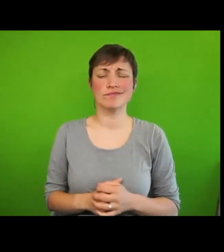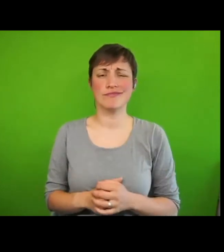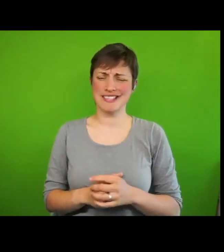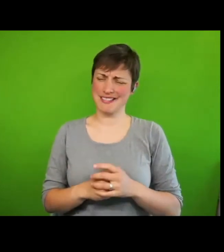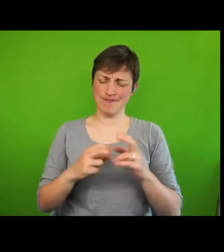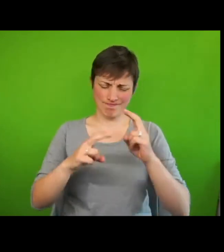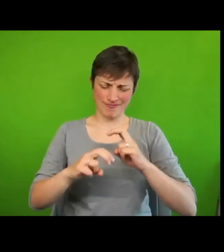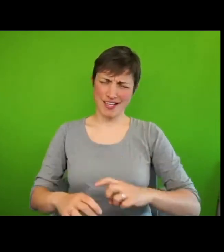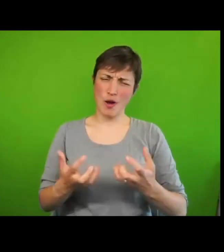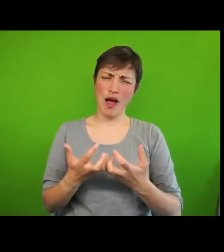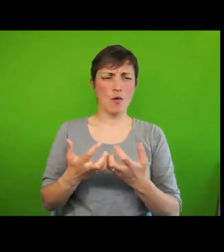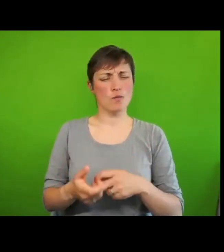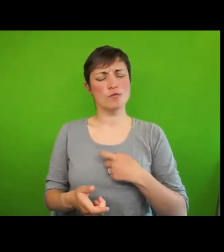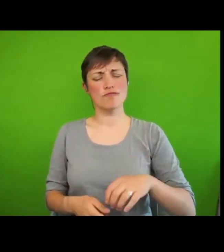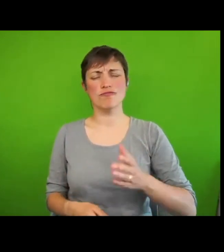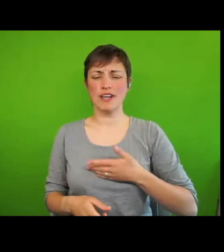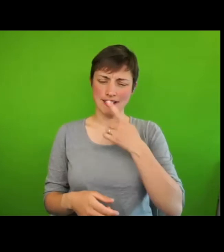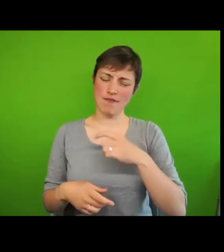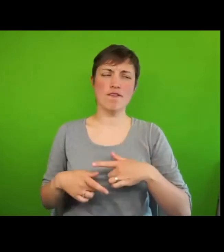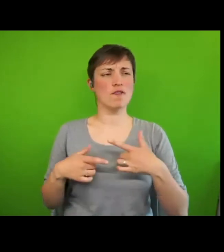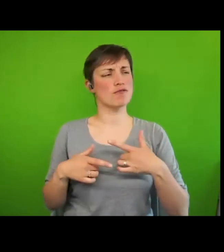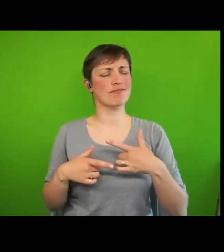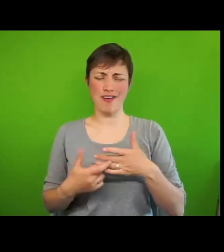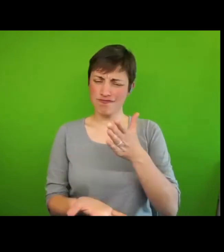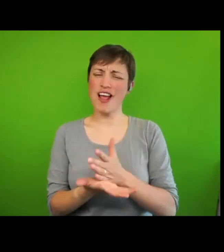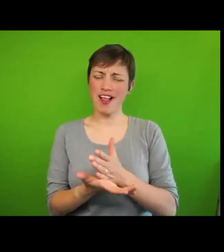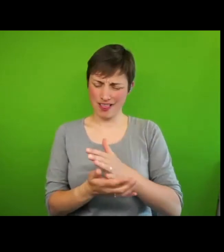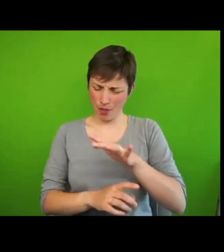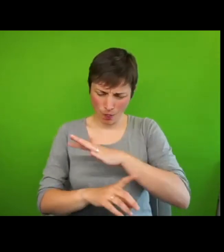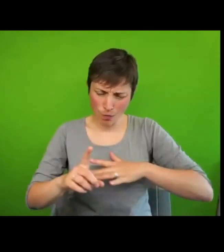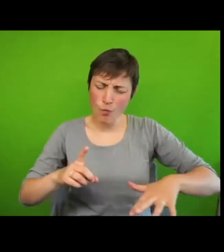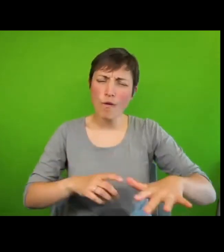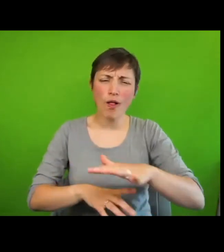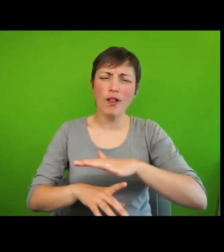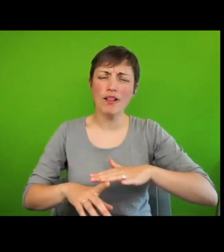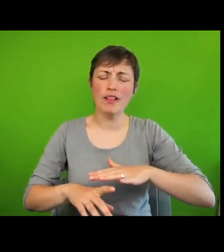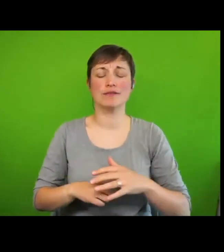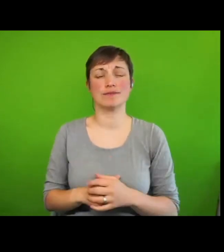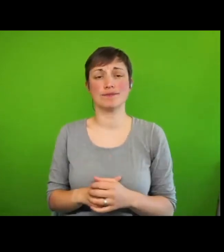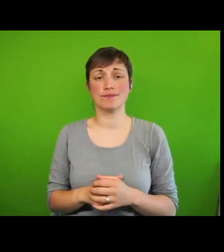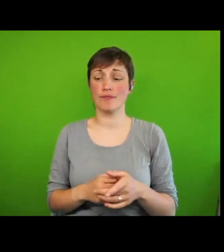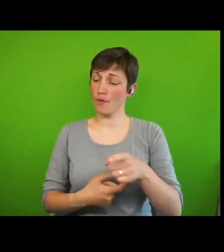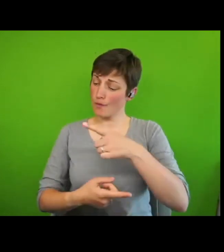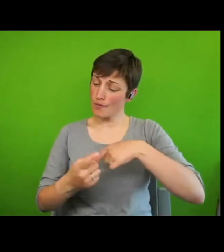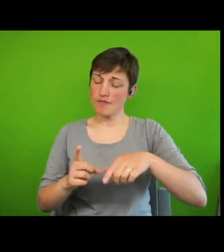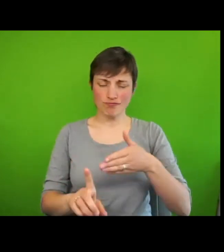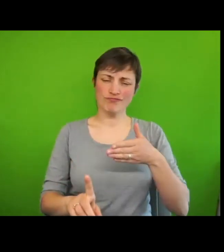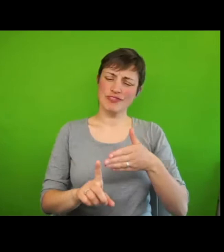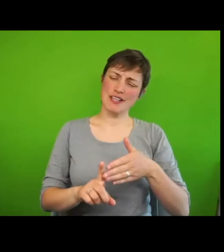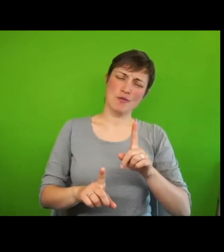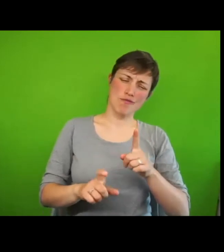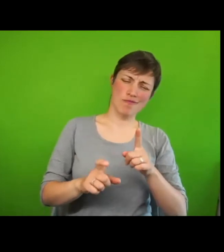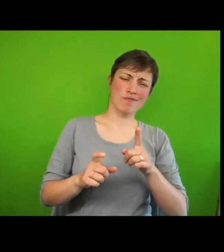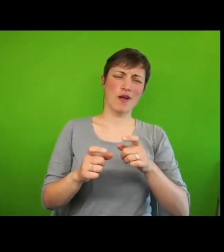human rights feel real at a local level. We recognise that the policy frameworks for